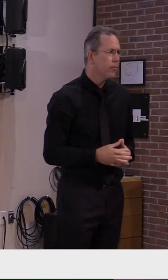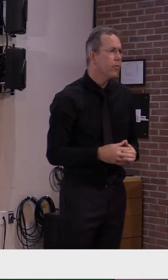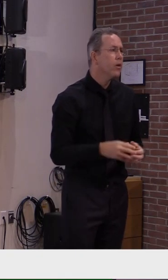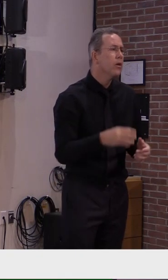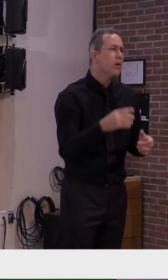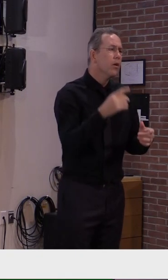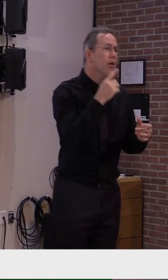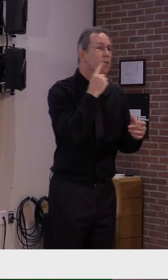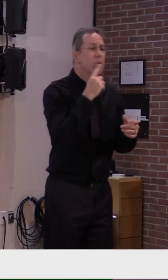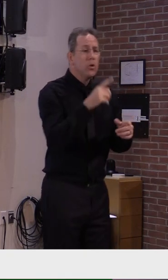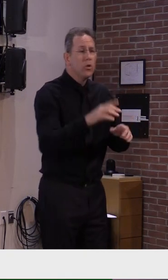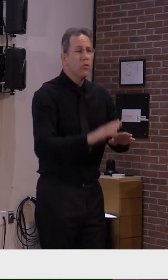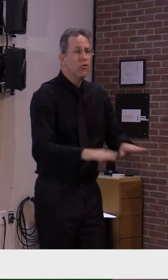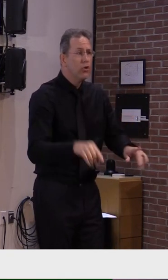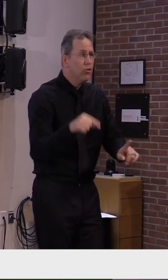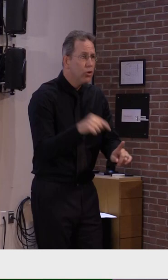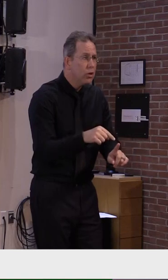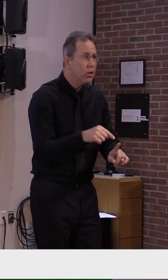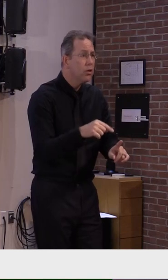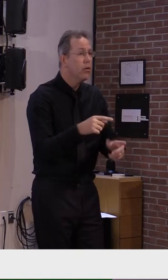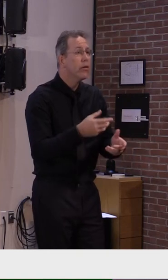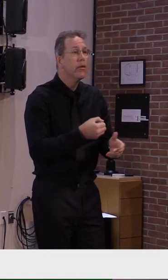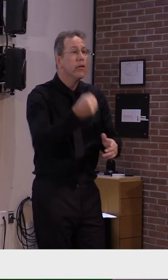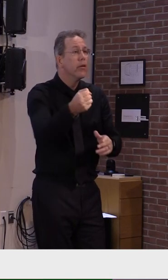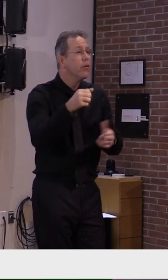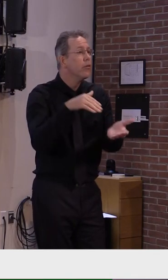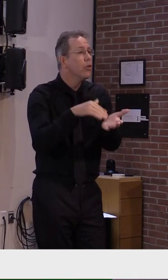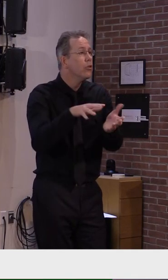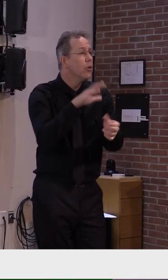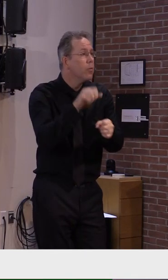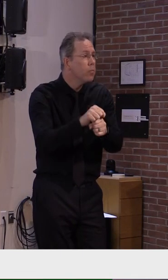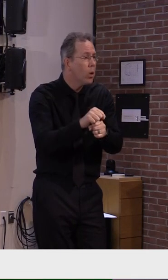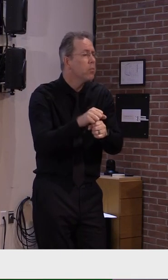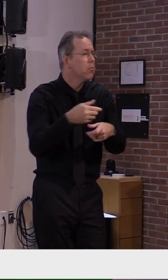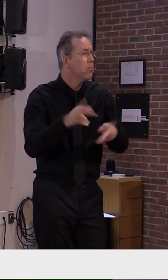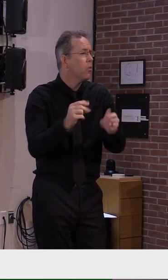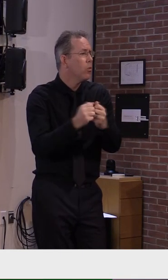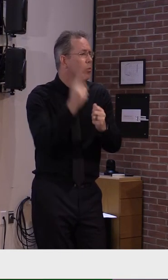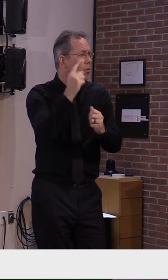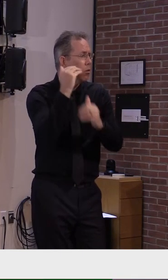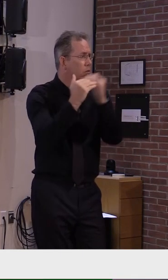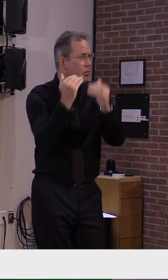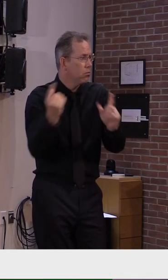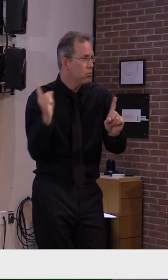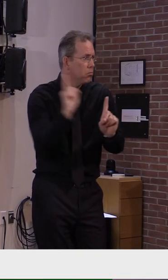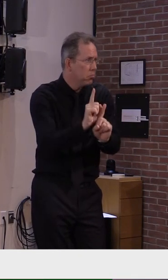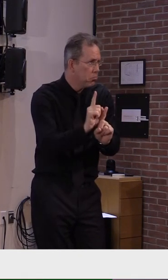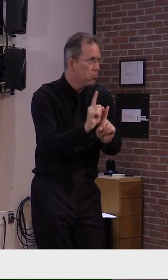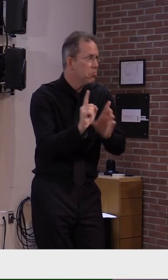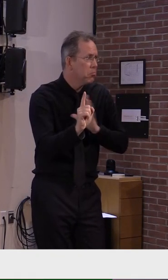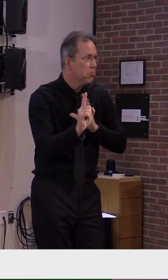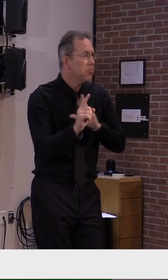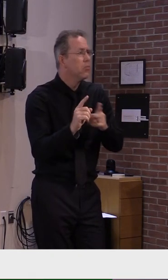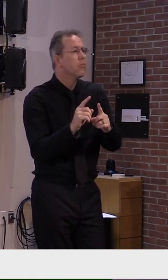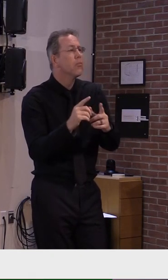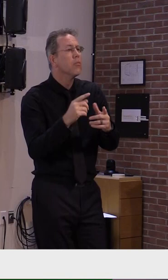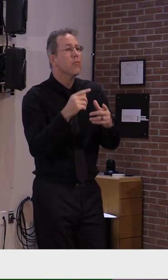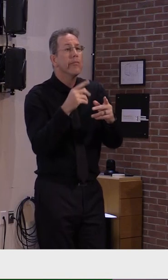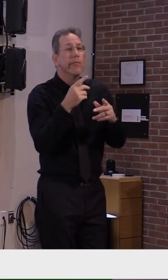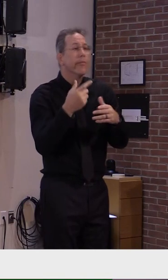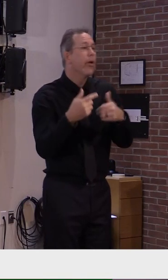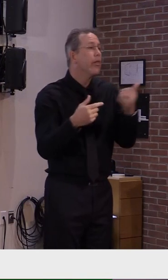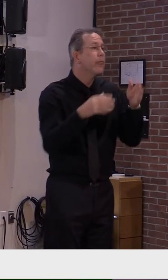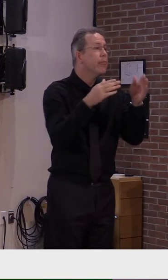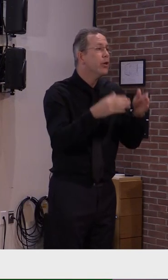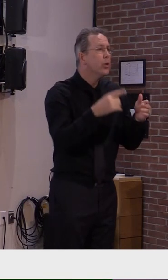patients and patients who would benefit from other forms of support during a visit are encouraged,